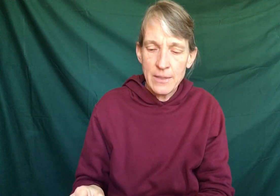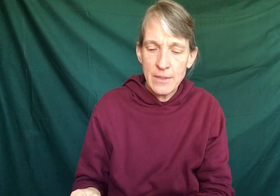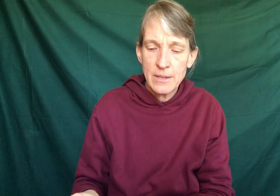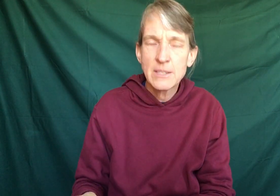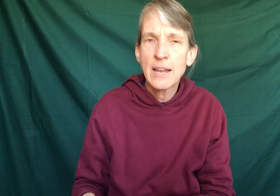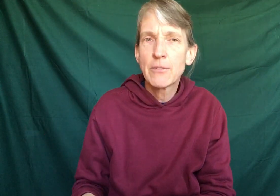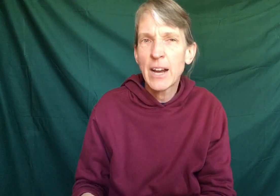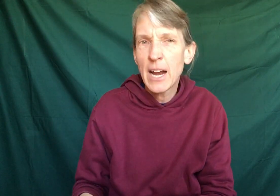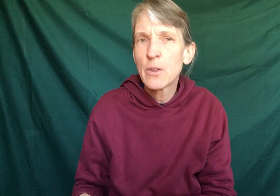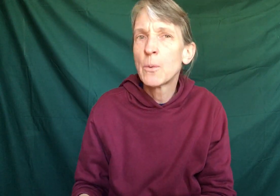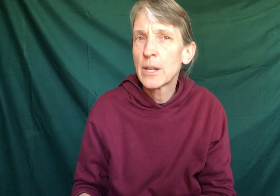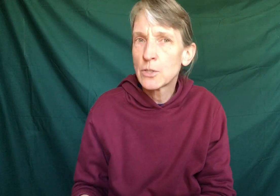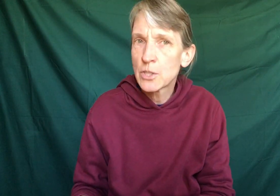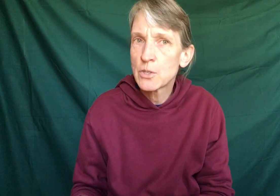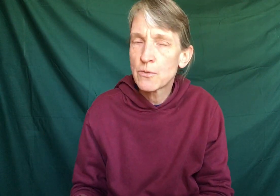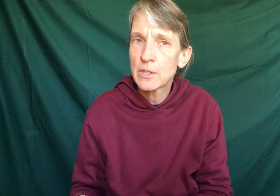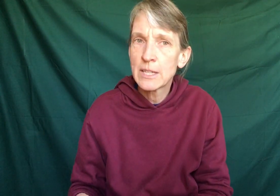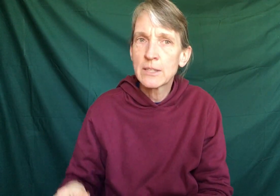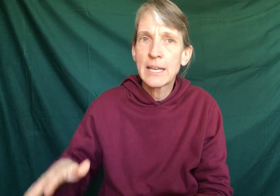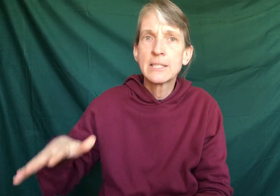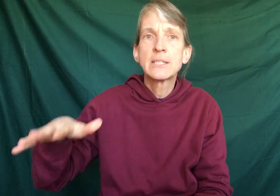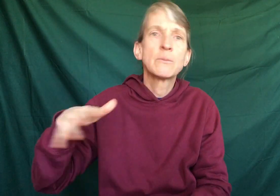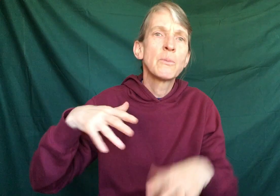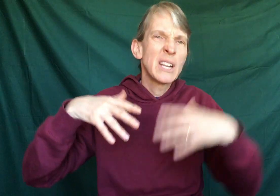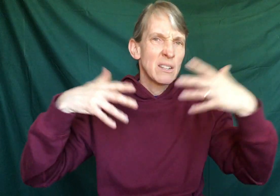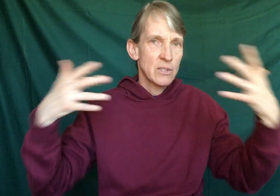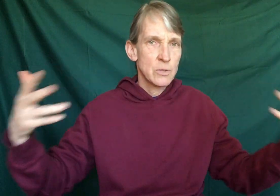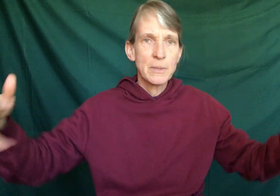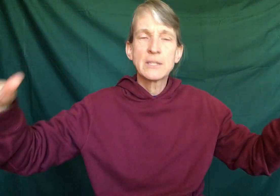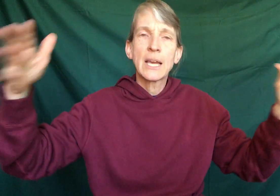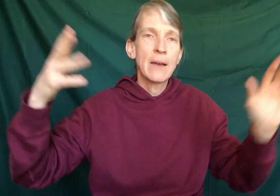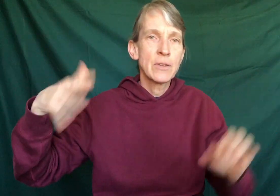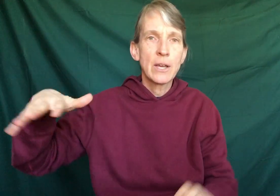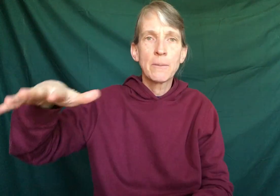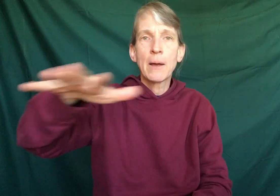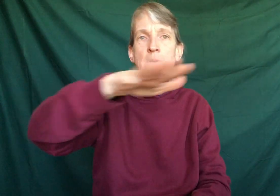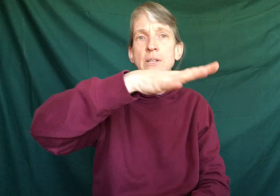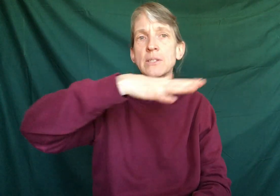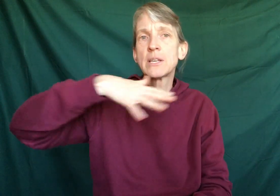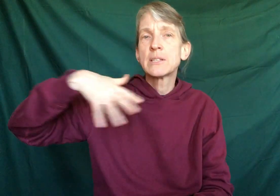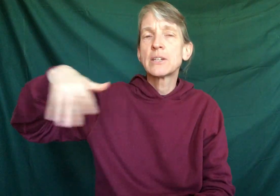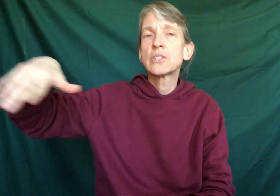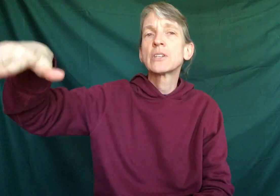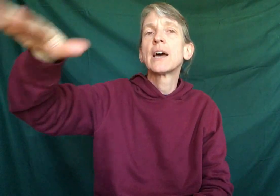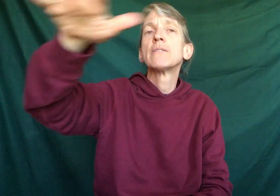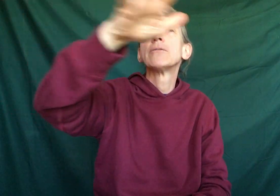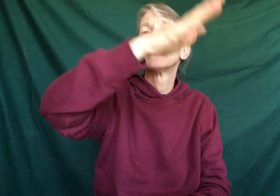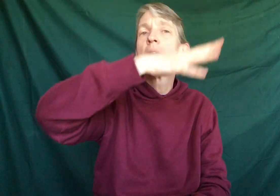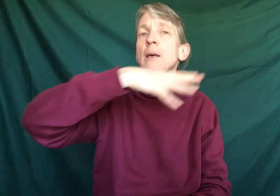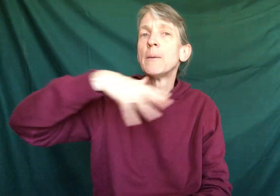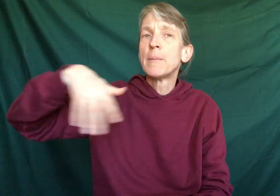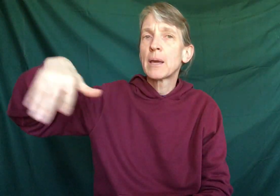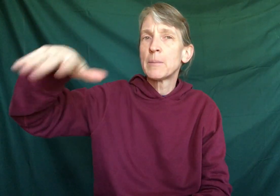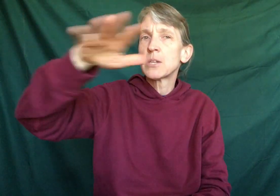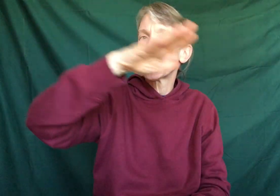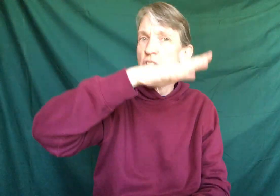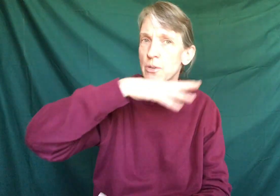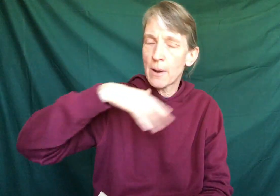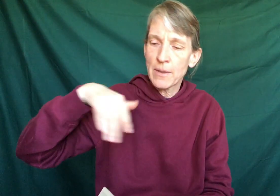The sign for air, the one I usually use for little kids when it just means like everything around us, is I just kind of make a big gesture around